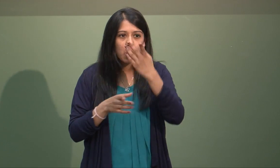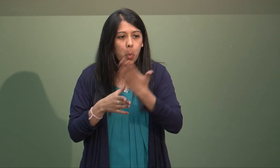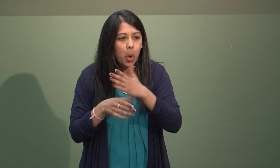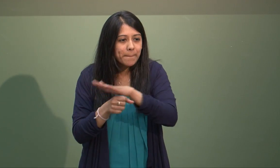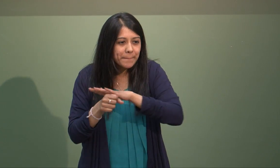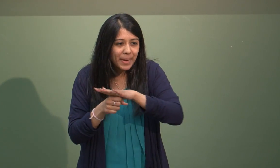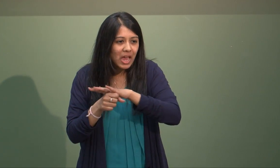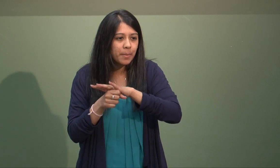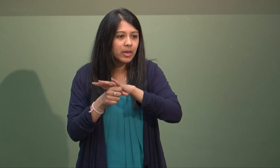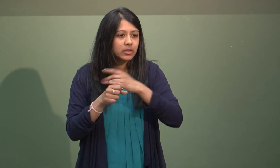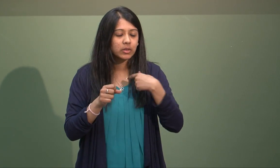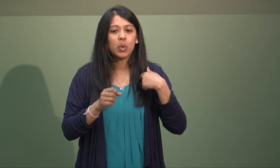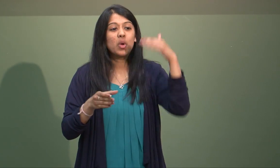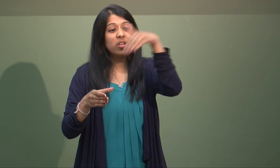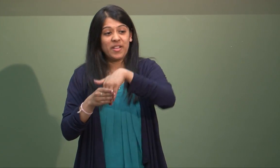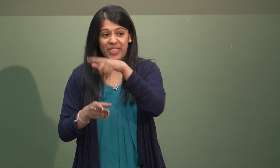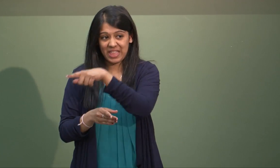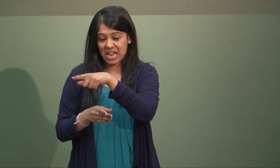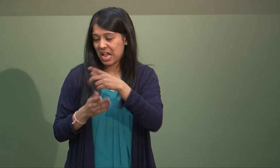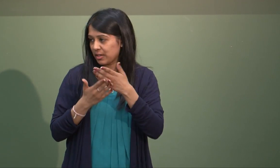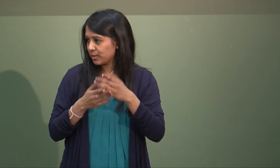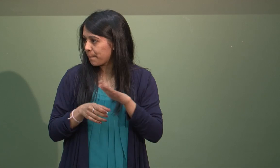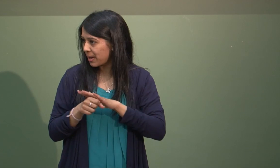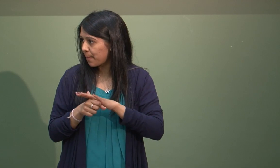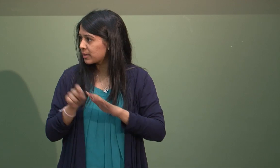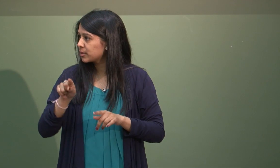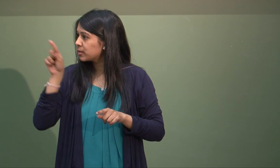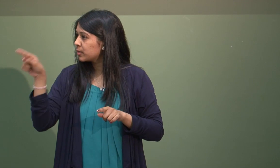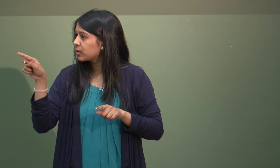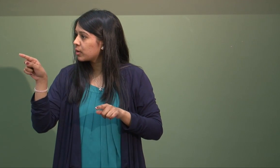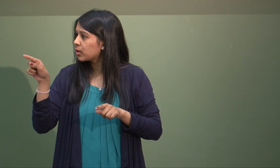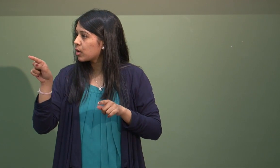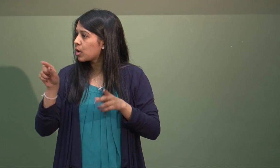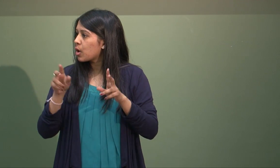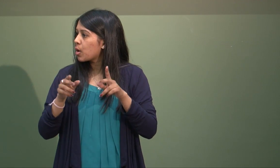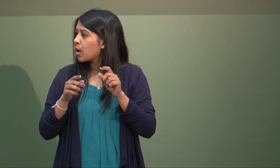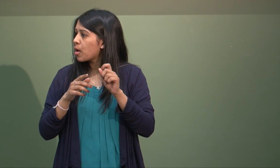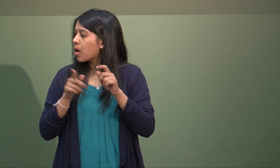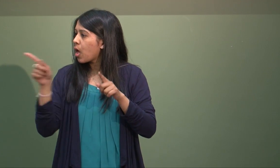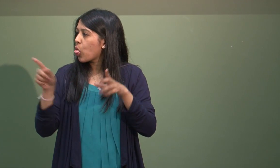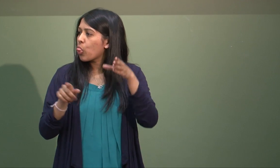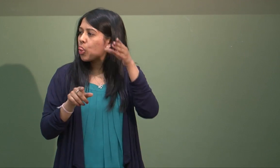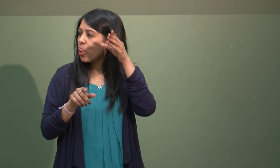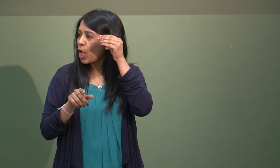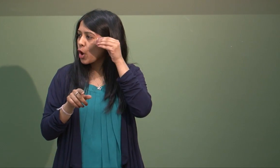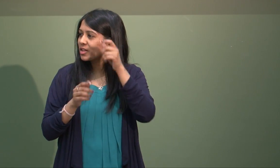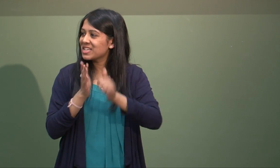studying, I had to go on a work placement. And that was great. And I